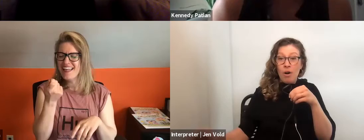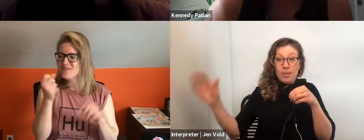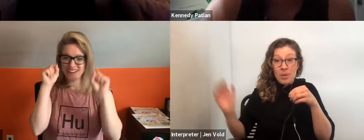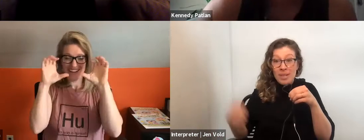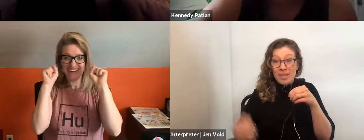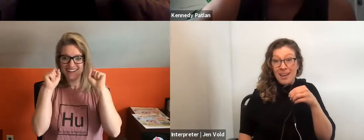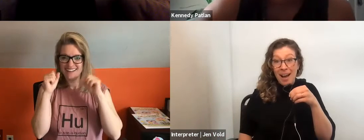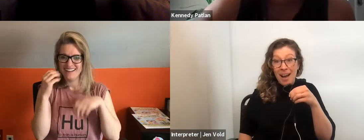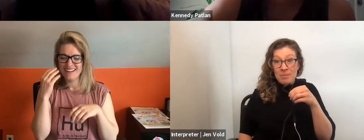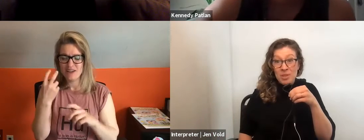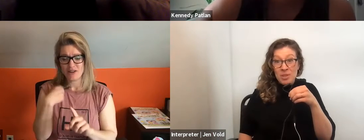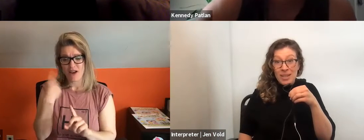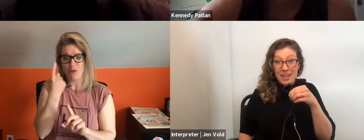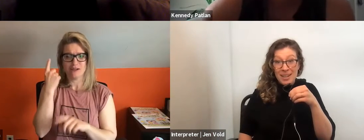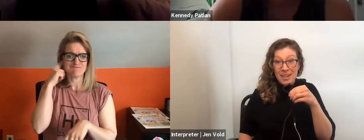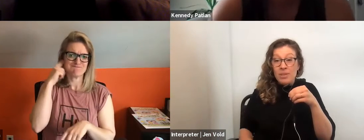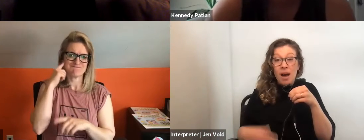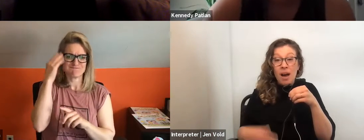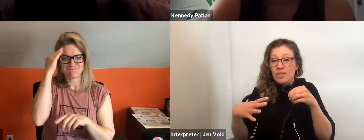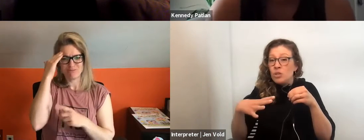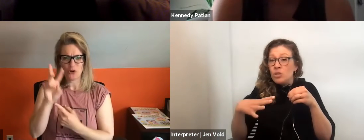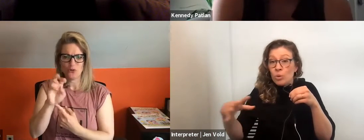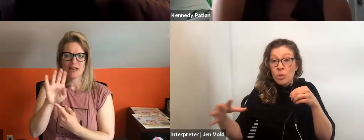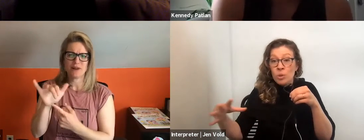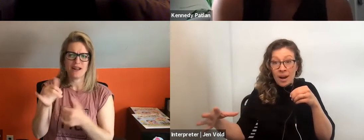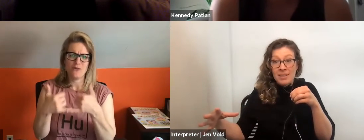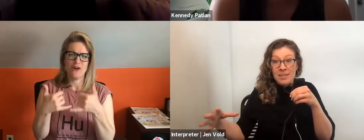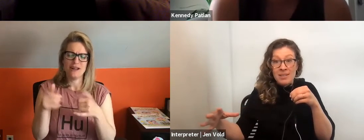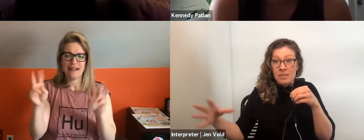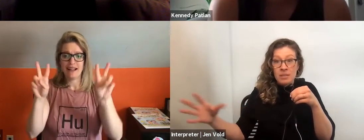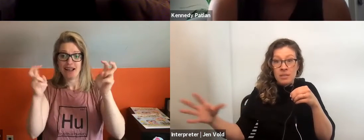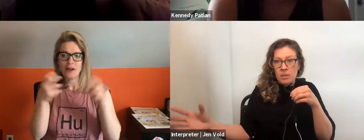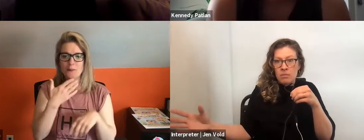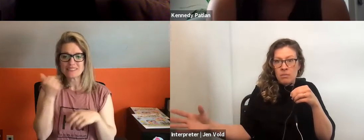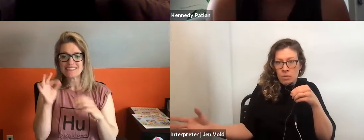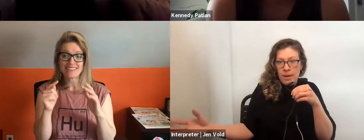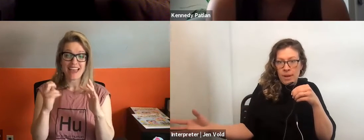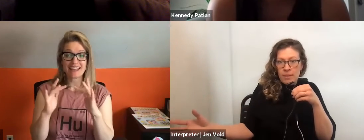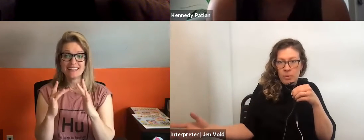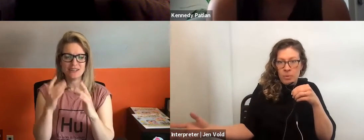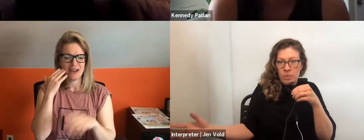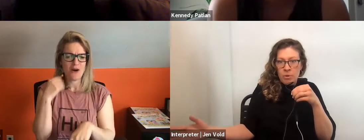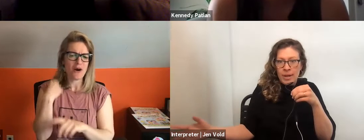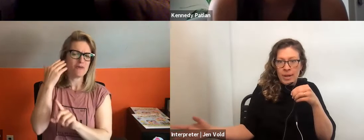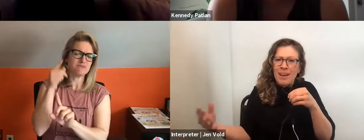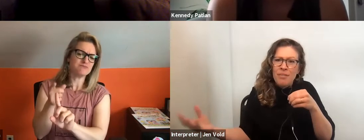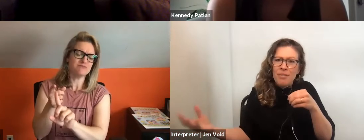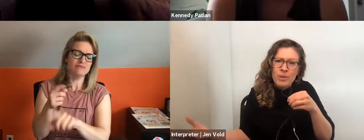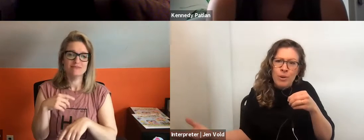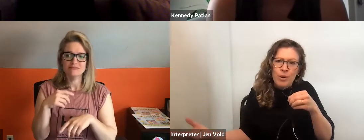Oh, just want to say that I am so excited. I was honestly so surprised to be notified that we were up for it. I mean, I've, of course